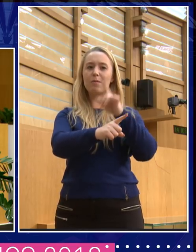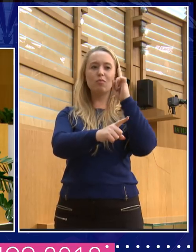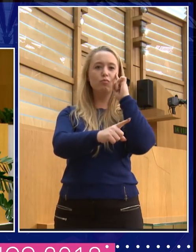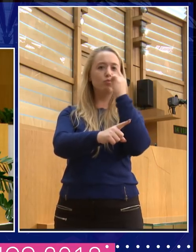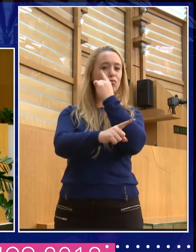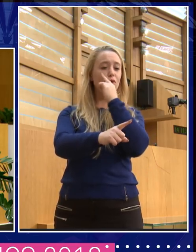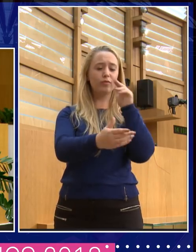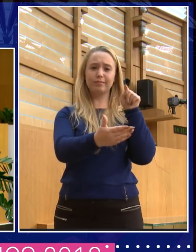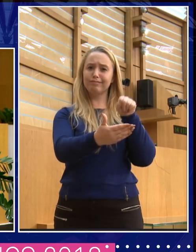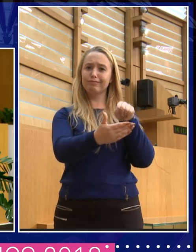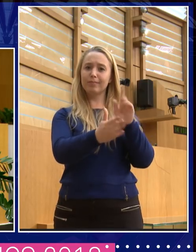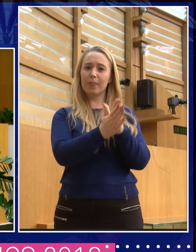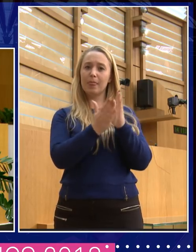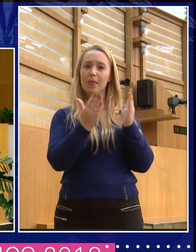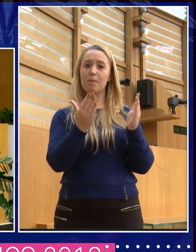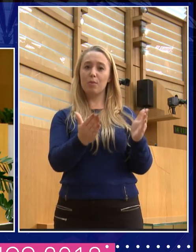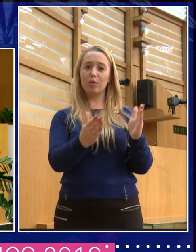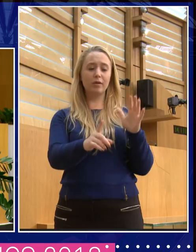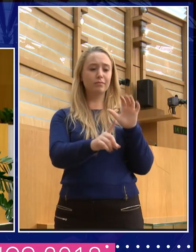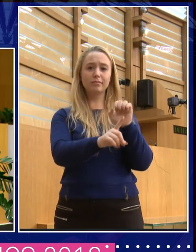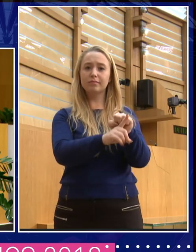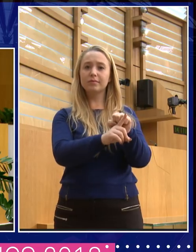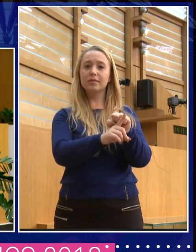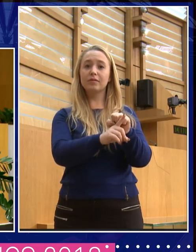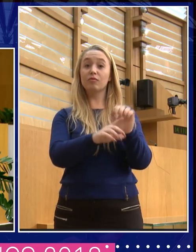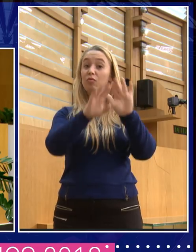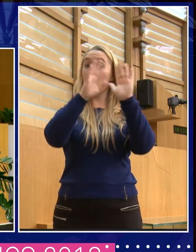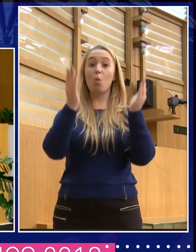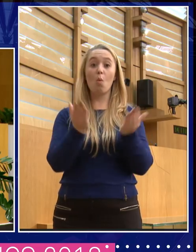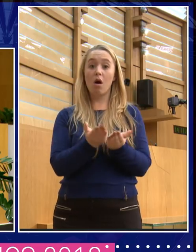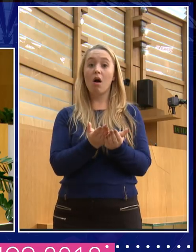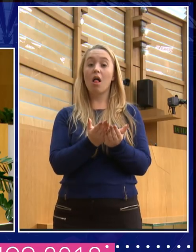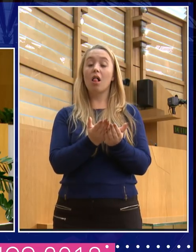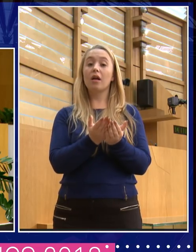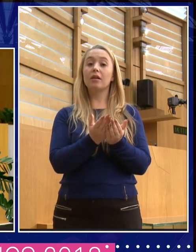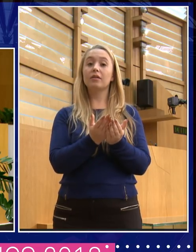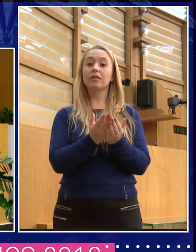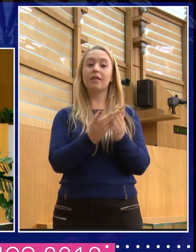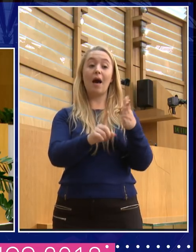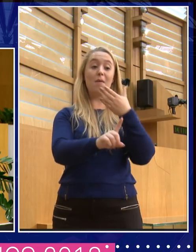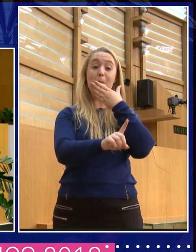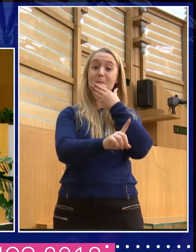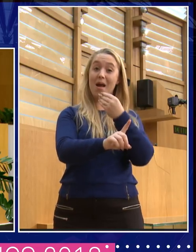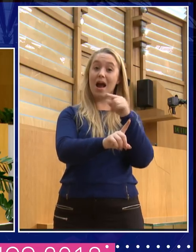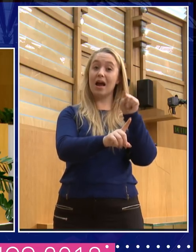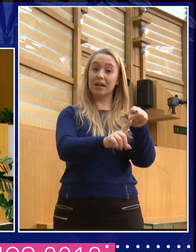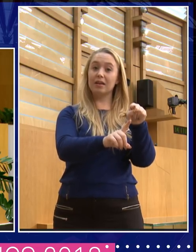happened ever after in throughout the world of a bloke, and in this case, a rather kind of